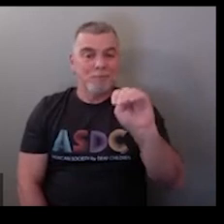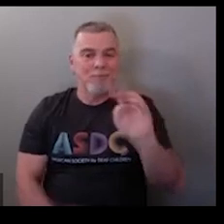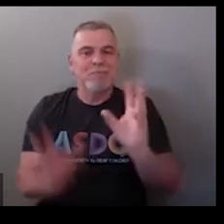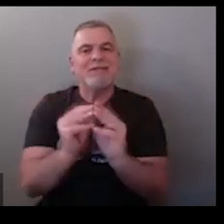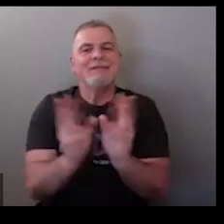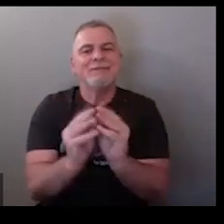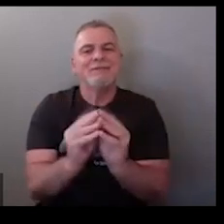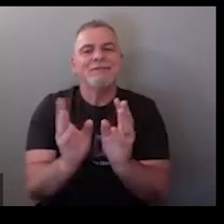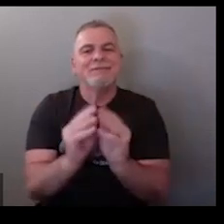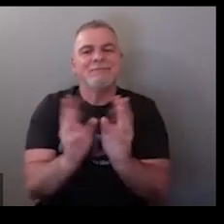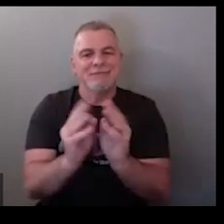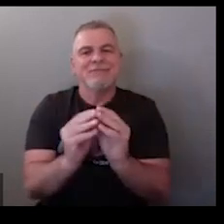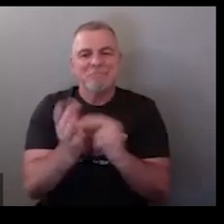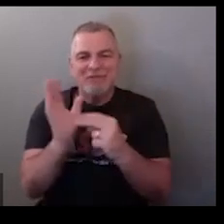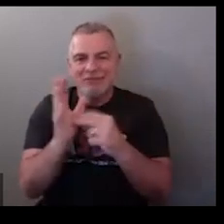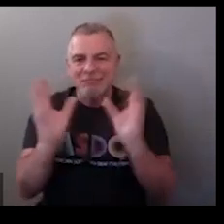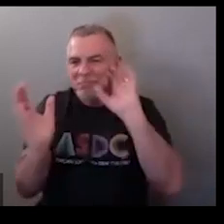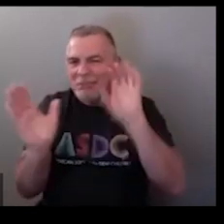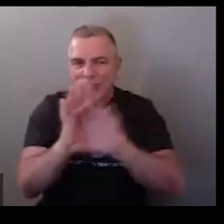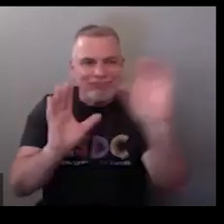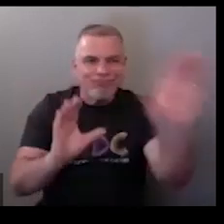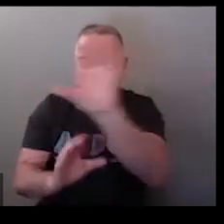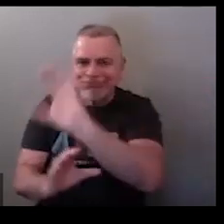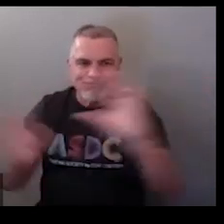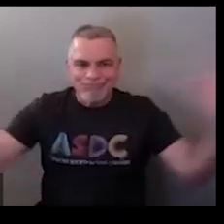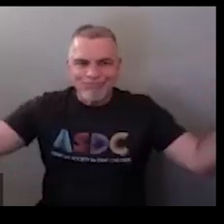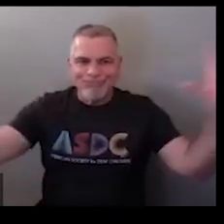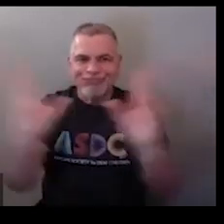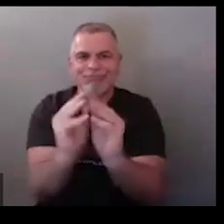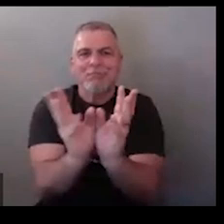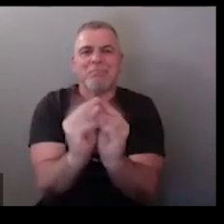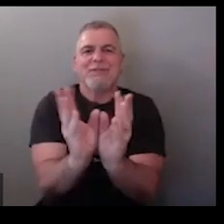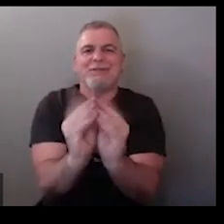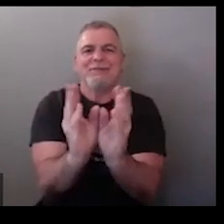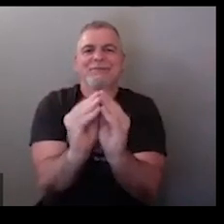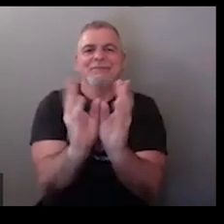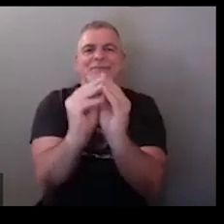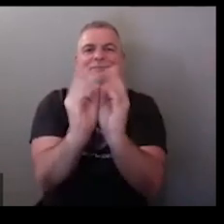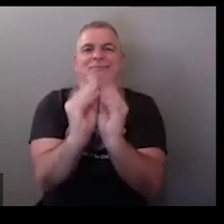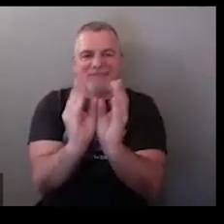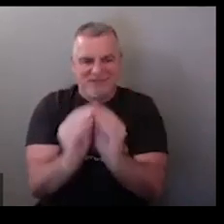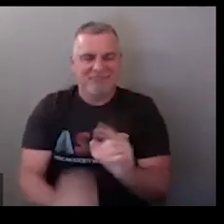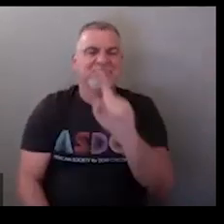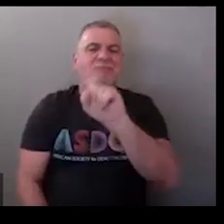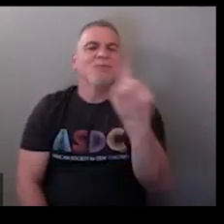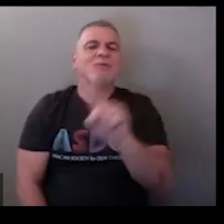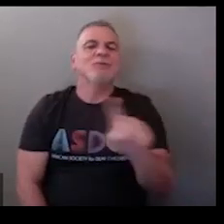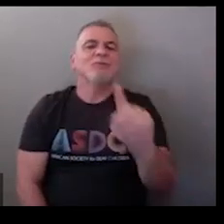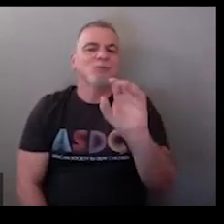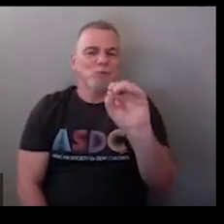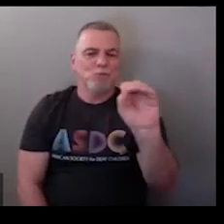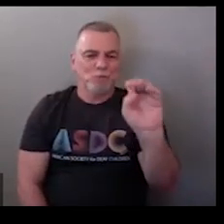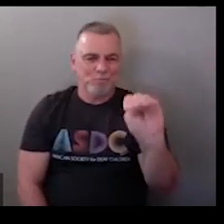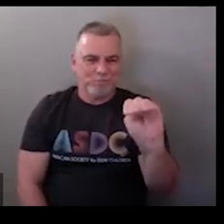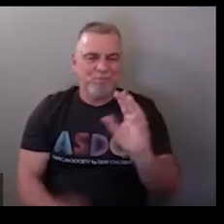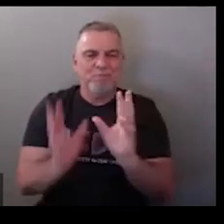zoom meeting this is a sign for meeting you know kind of like what we're doing now where everybody's pictures together so